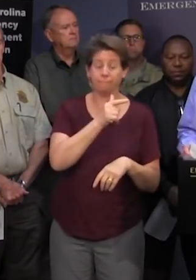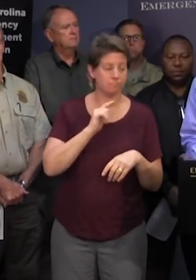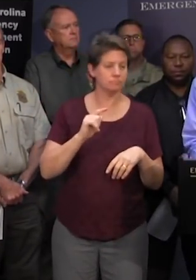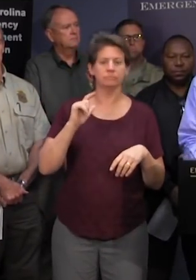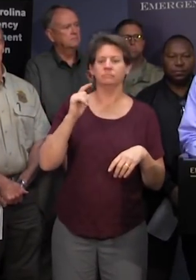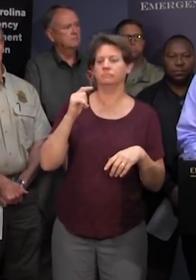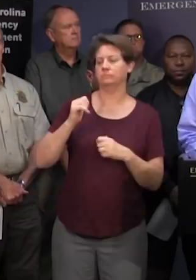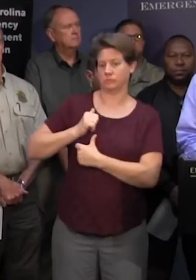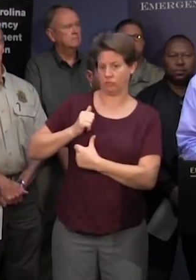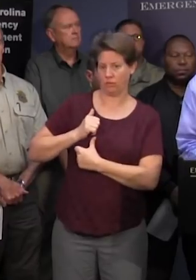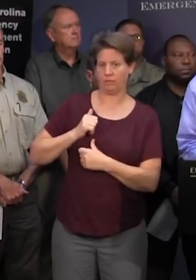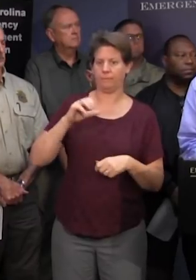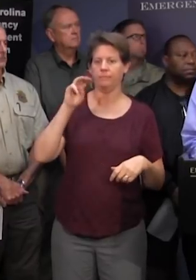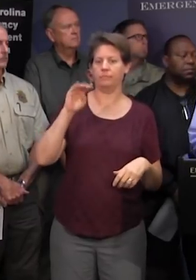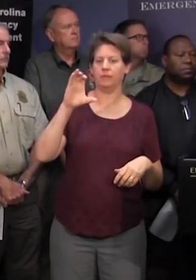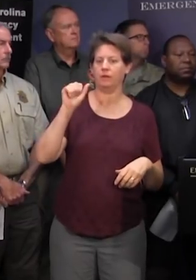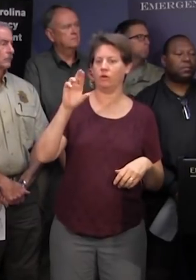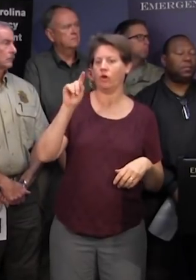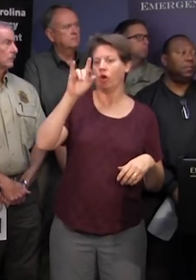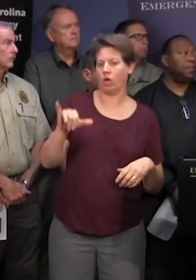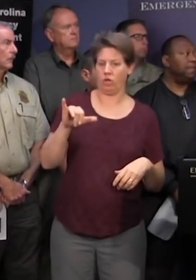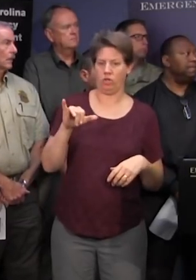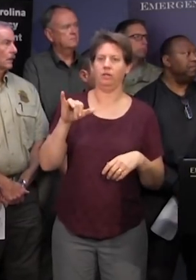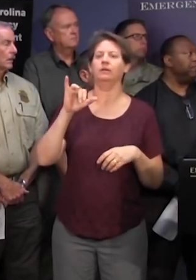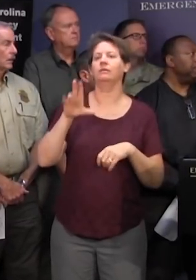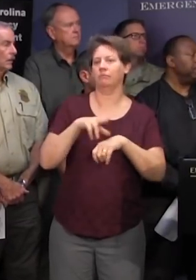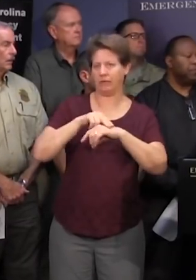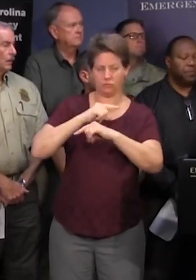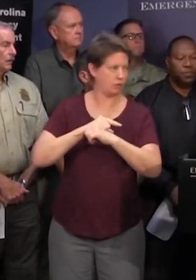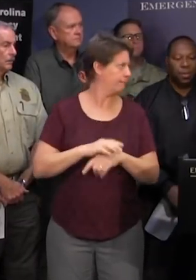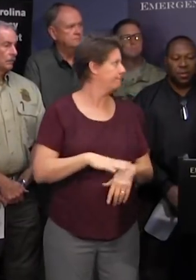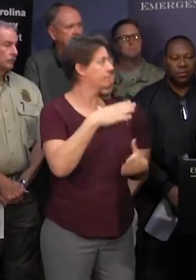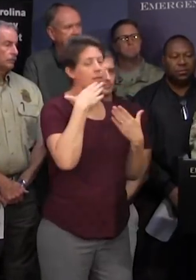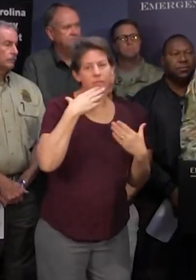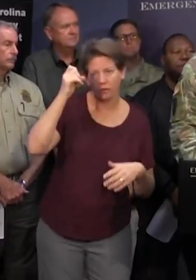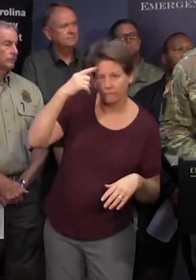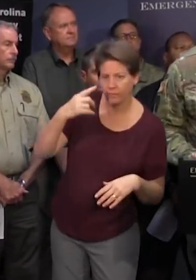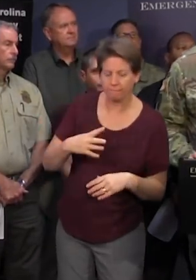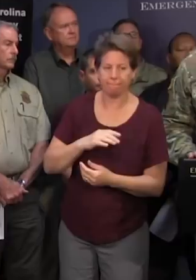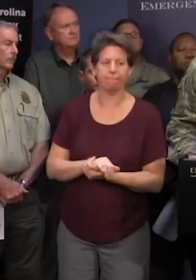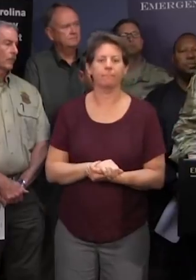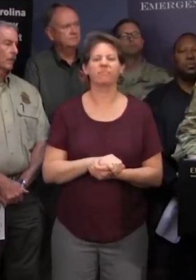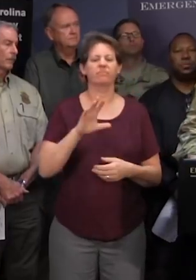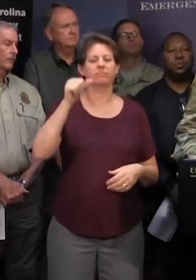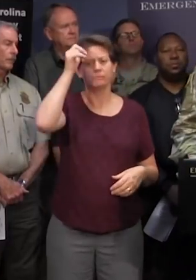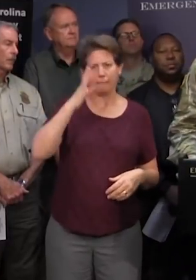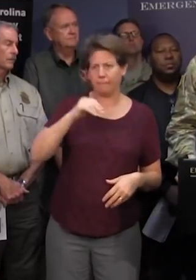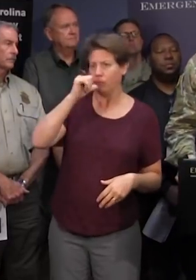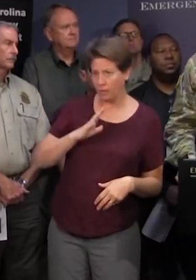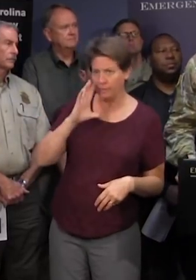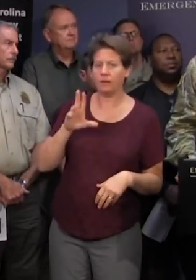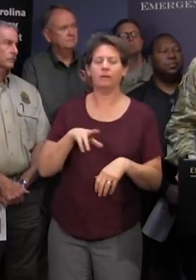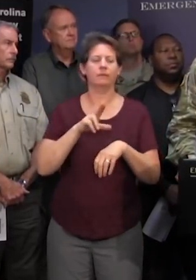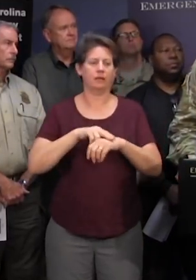general general general mccarty of the south carolina national guard thank you governor uh... the men and women of the south carolina